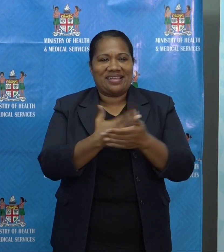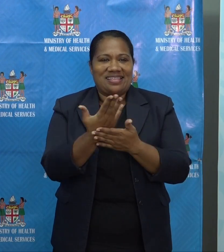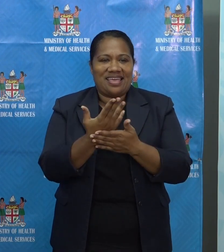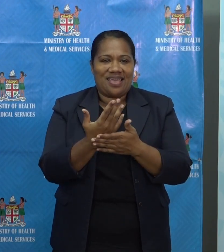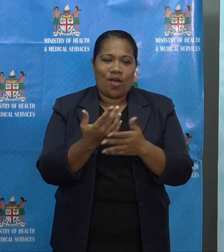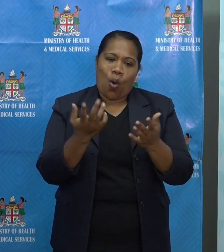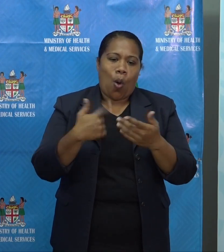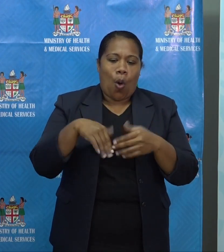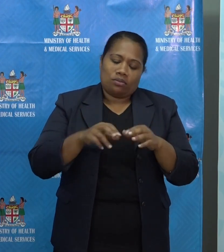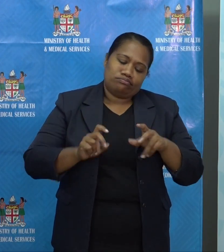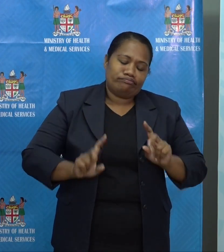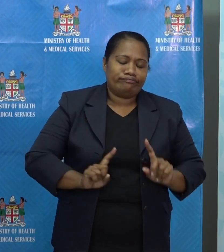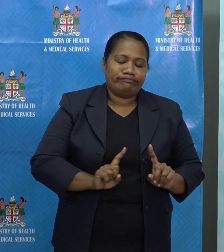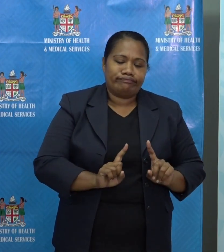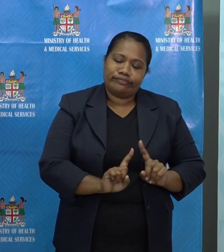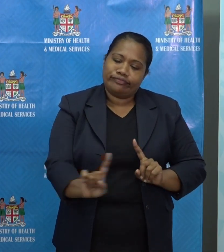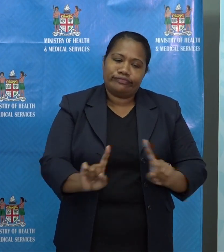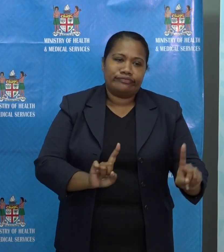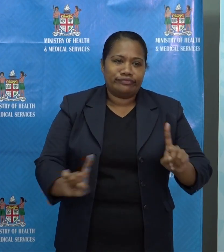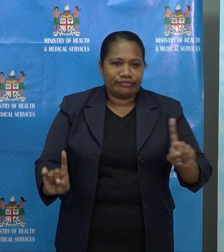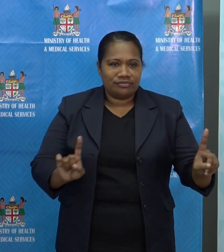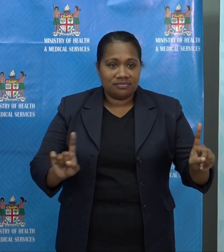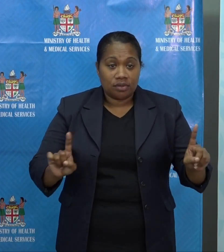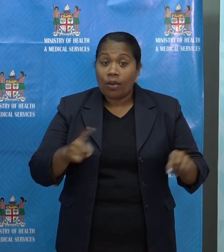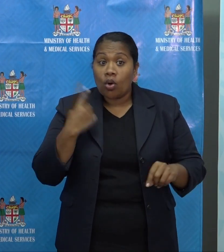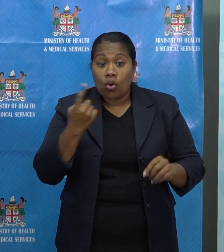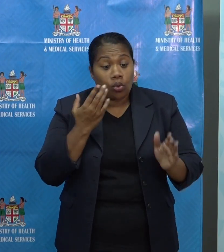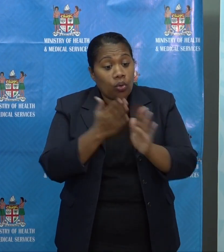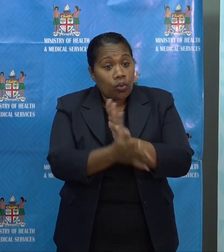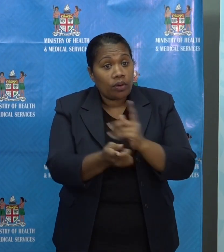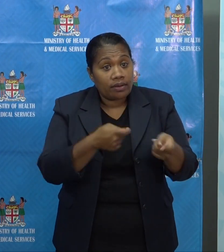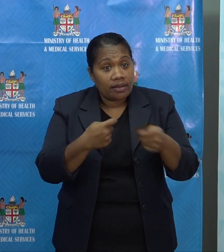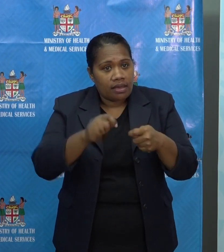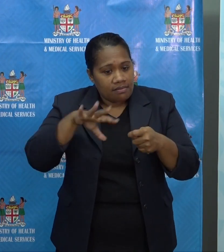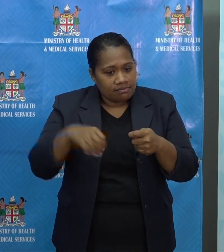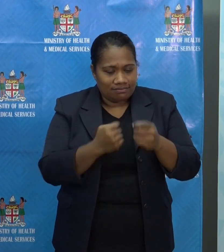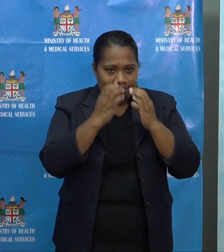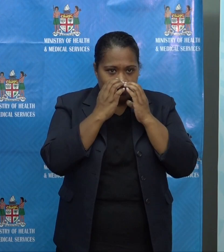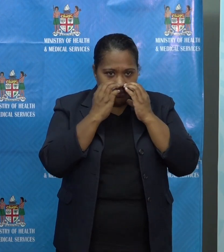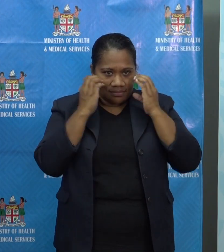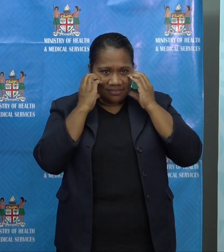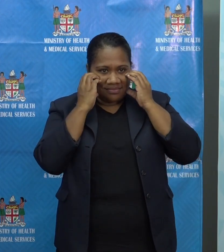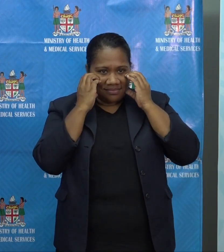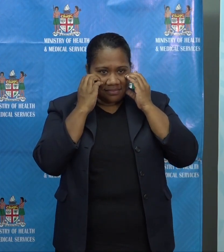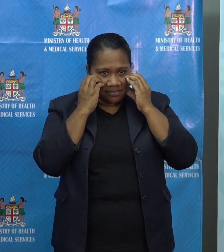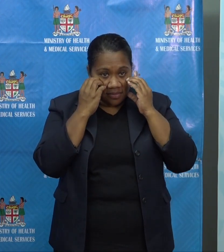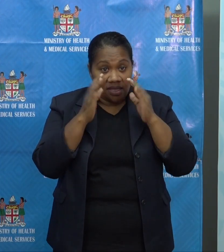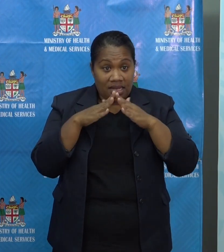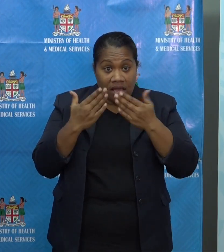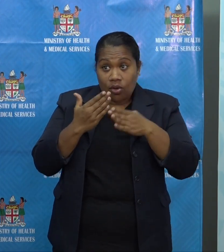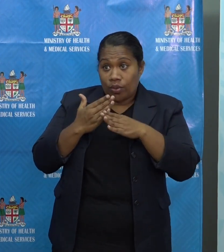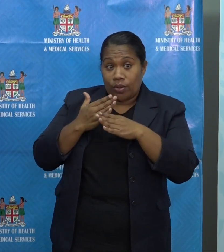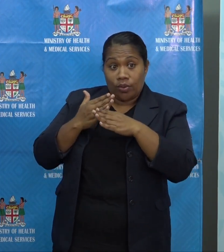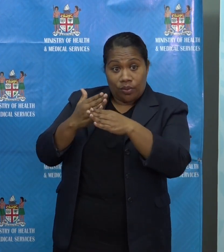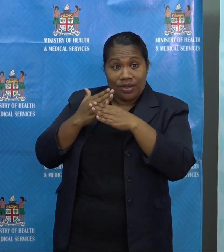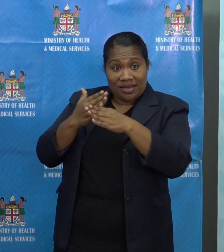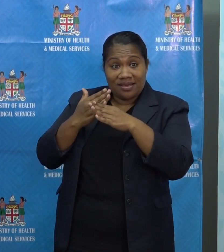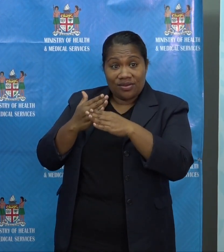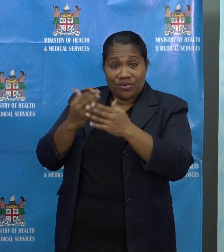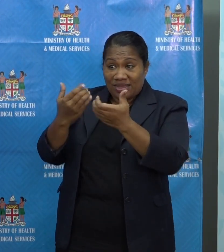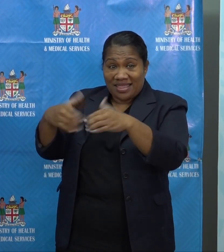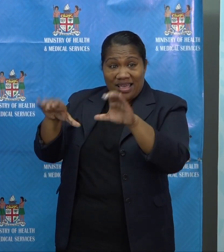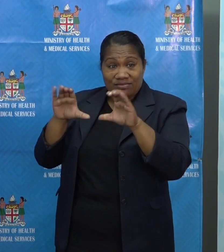Everyone who goes to the market must wear a mask and you are working with the municipal councils to manage markets as safely as possible.